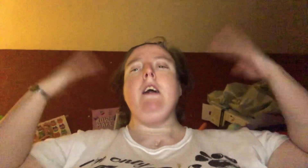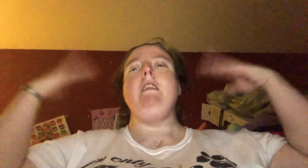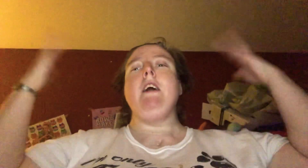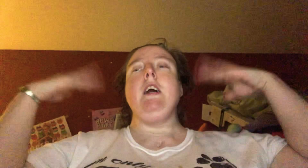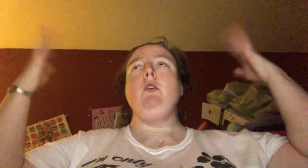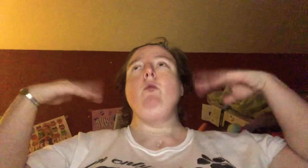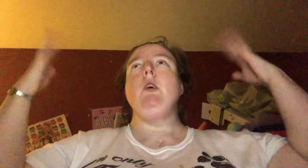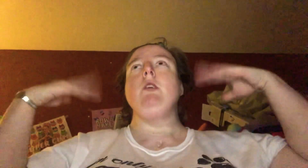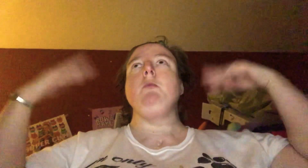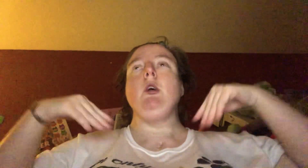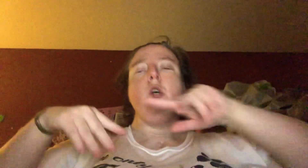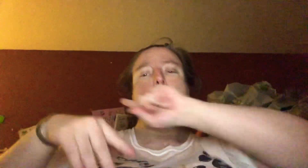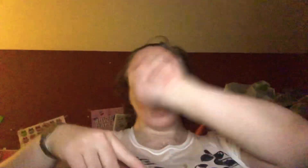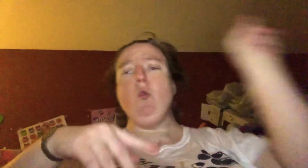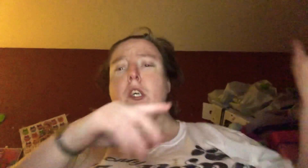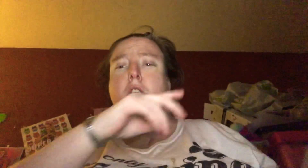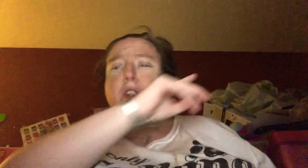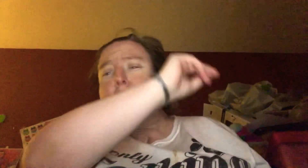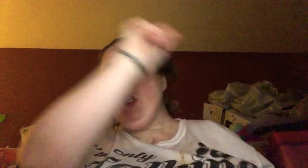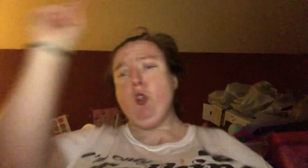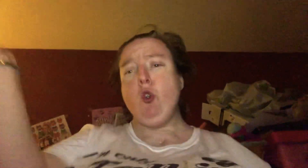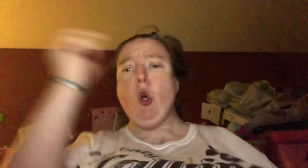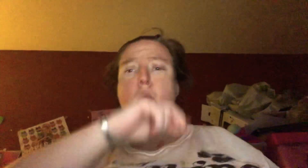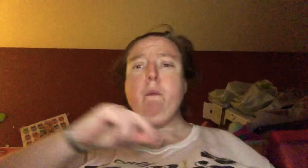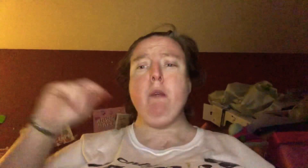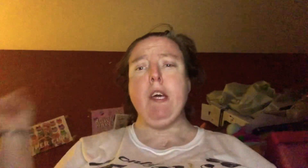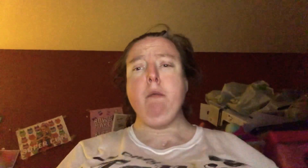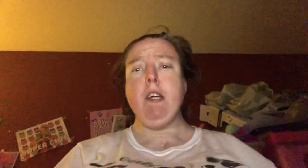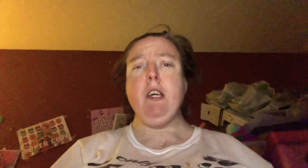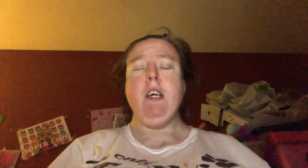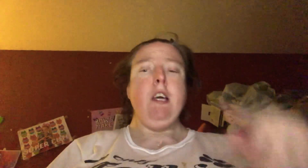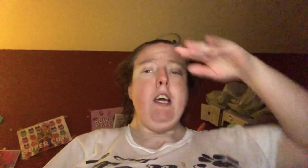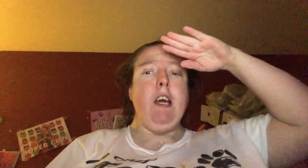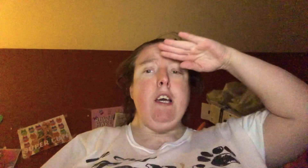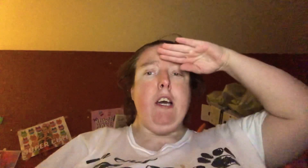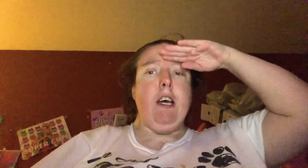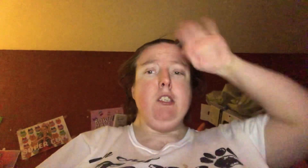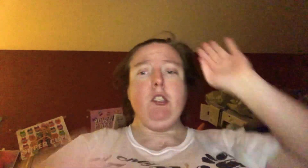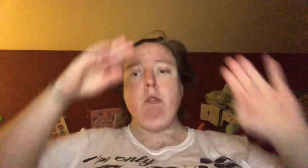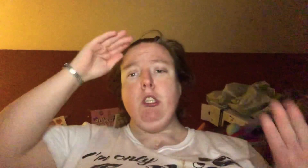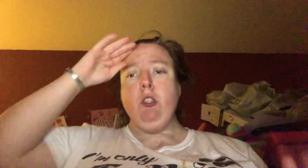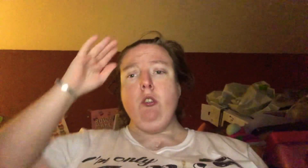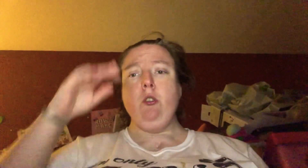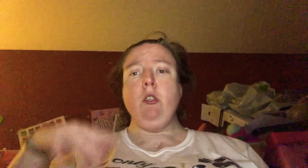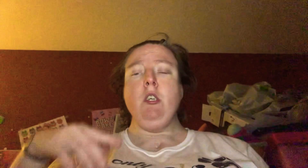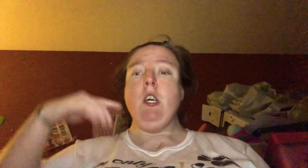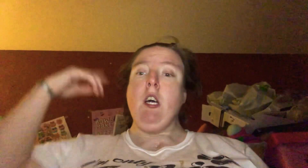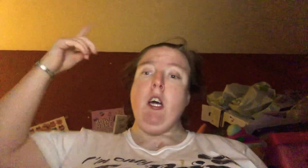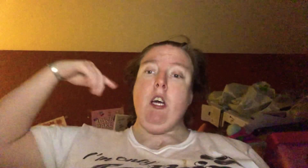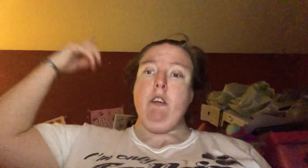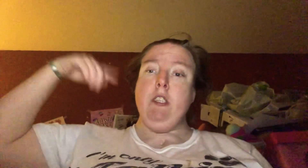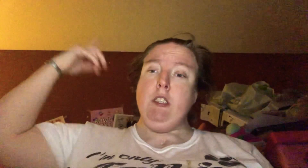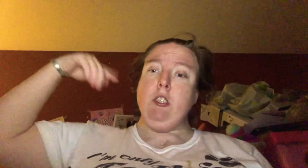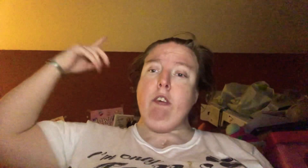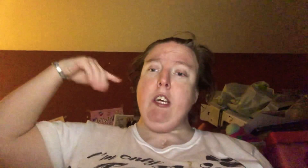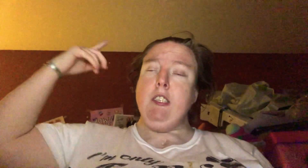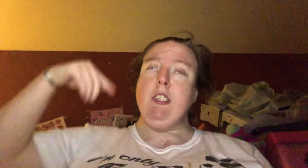and eye, wind was blowing Where you think you're going, baby? Hey, I just met here And this is crazy